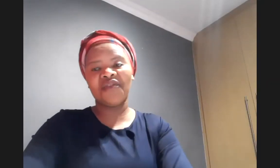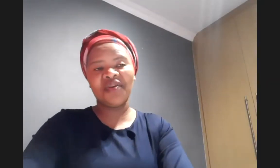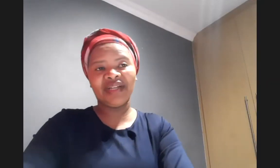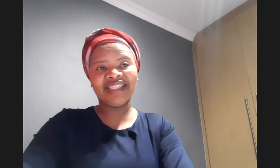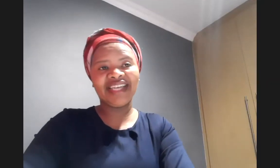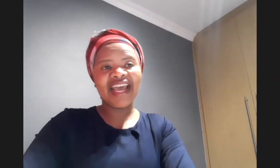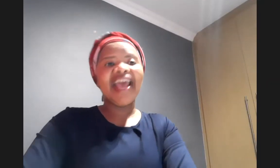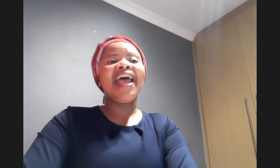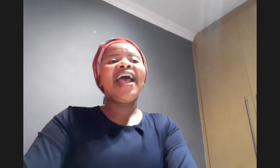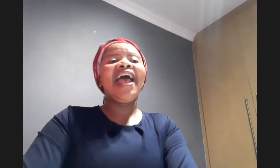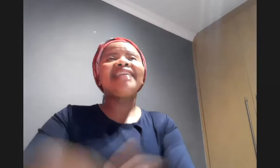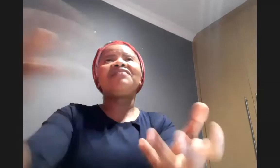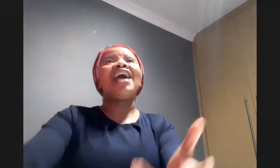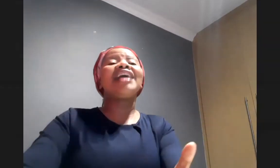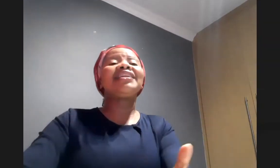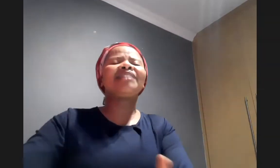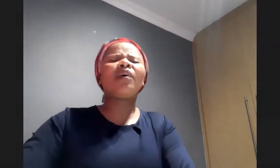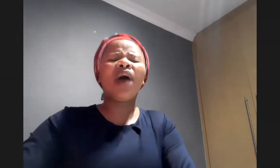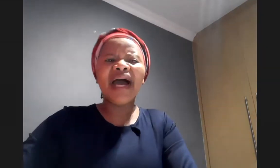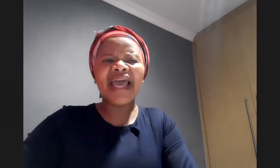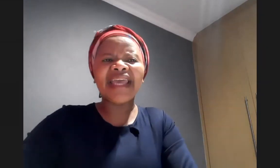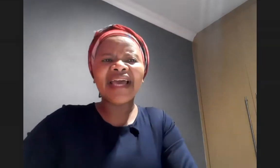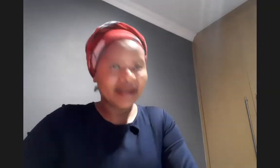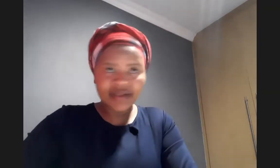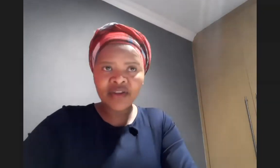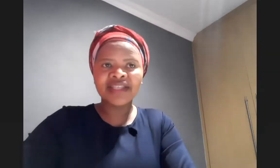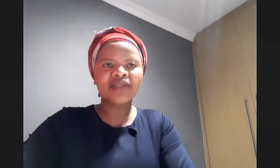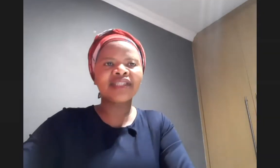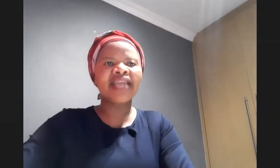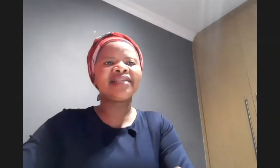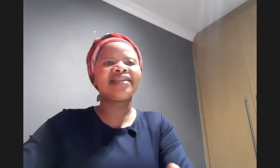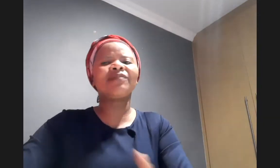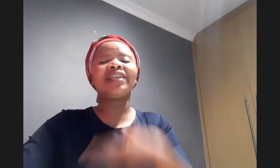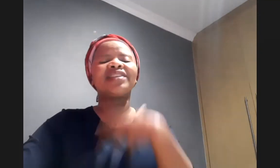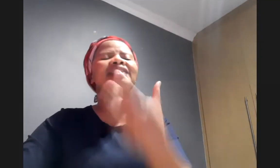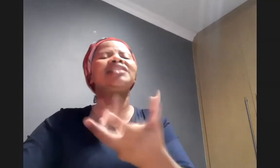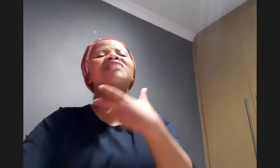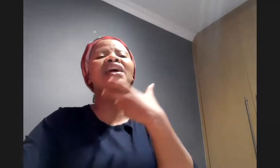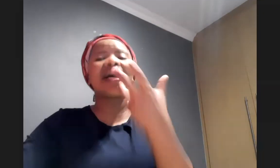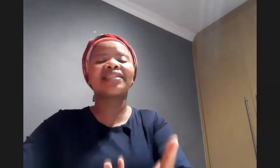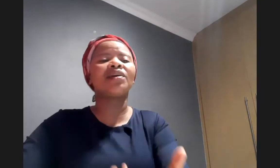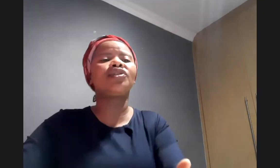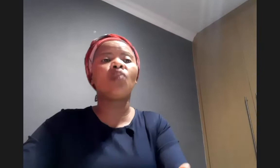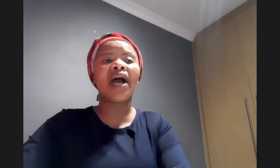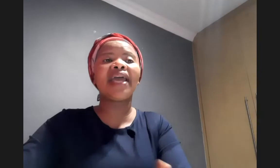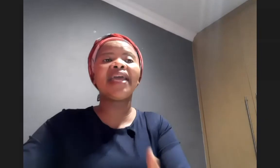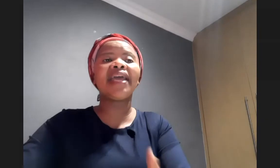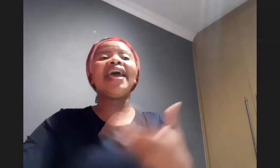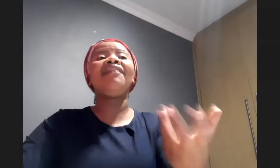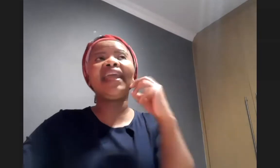the world as if they're asking why it's not there in the text but it's as if they ask the question why and then